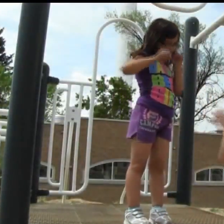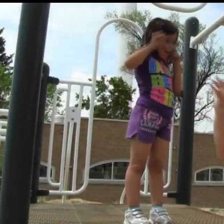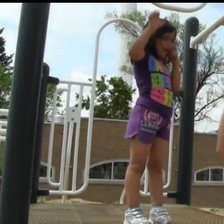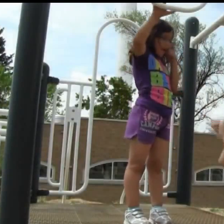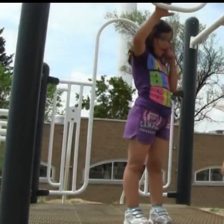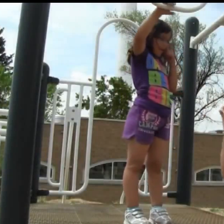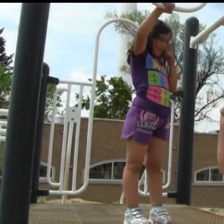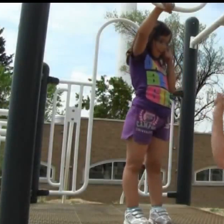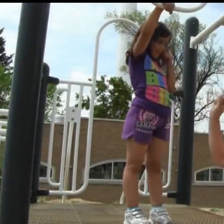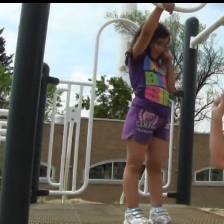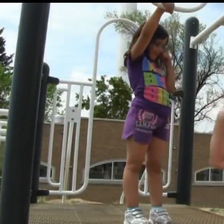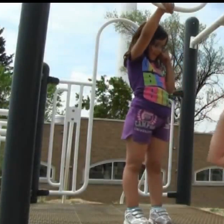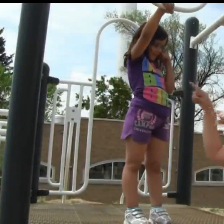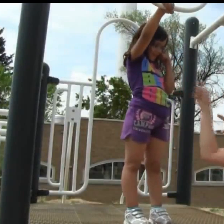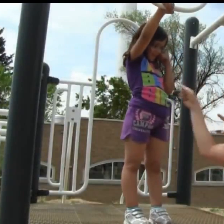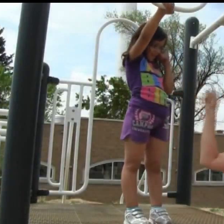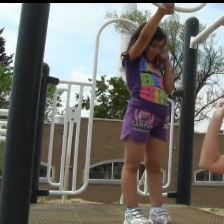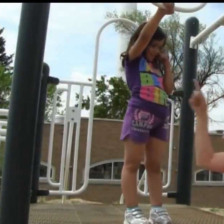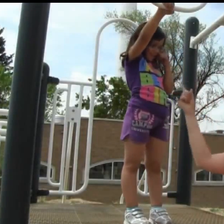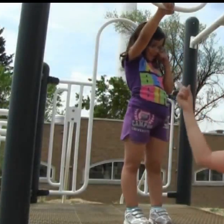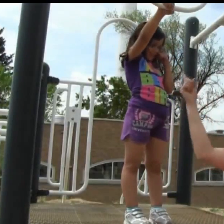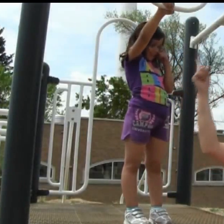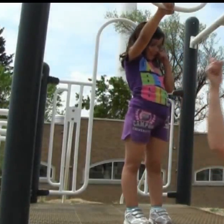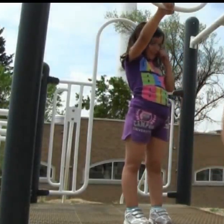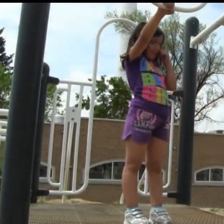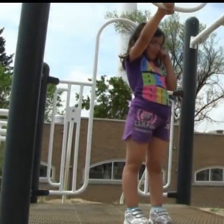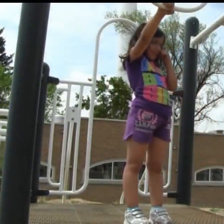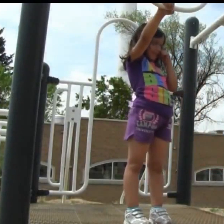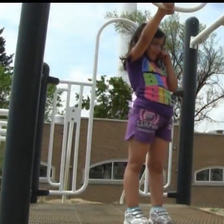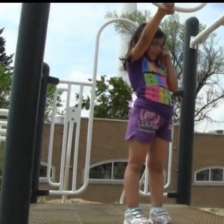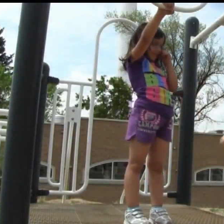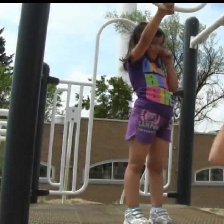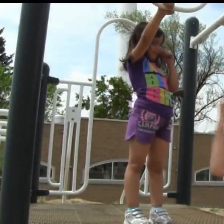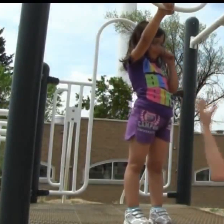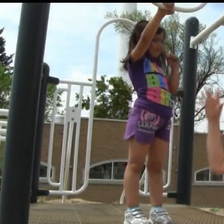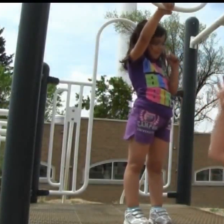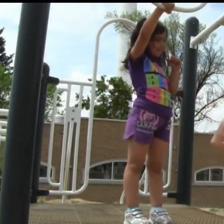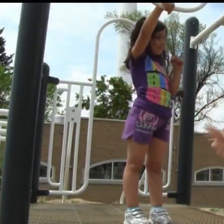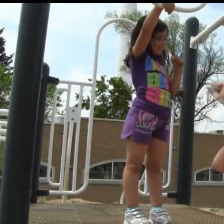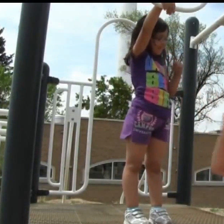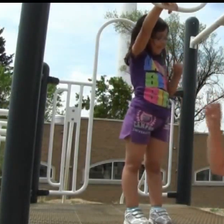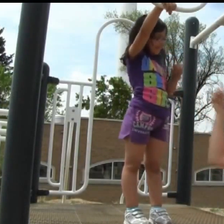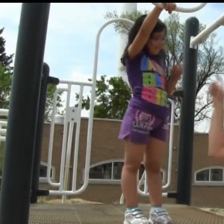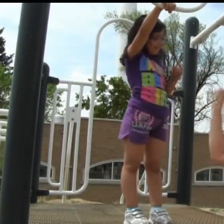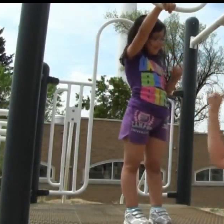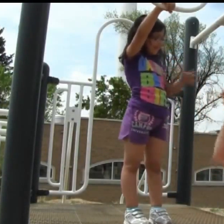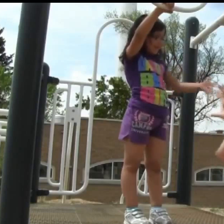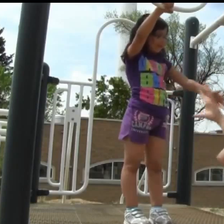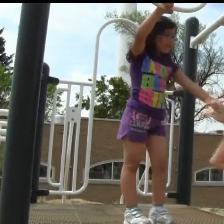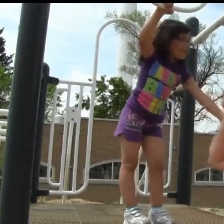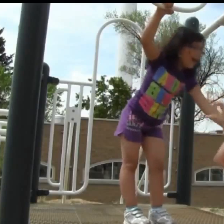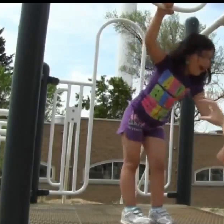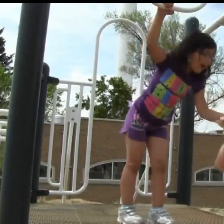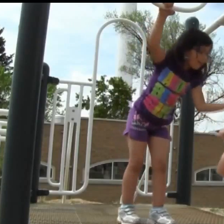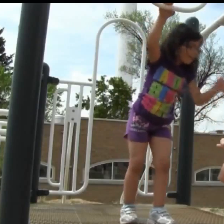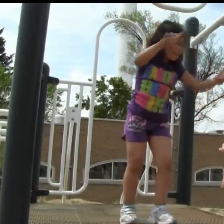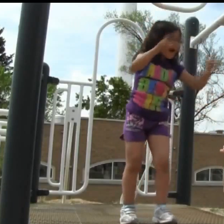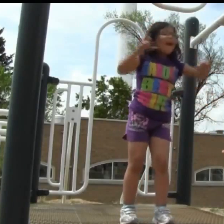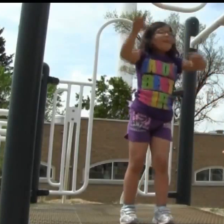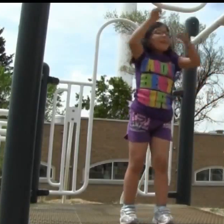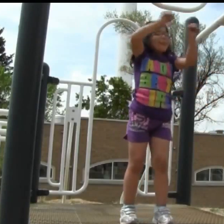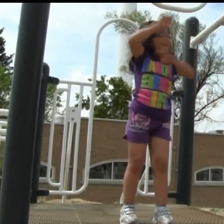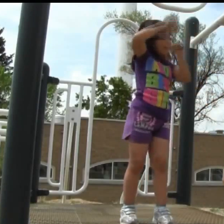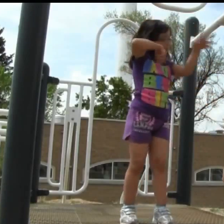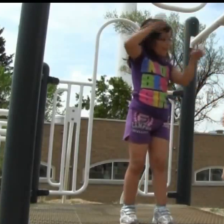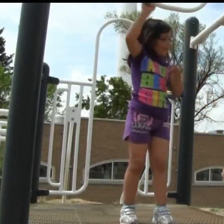So what are you doing right now? I'm going to climb. Oh, and where are you going to go? Are going to go all the way around? That's a lot of hoops to go